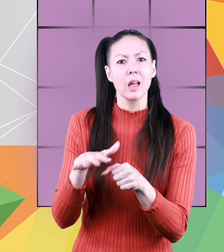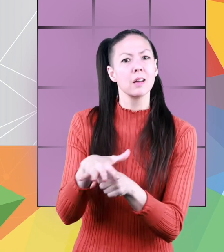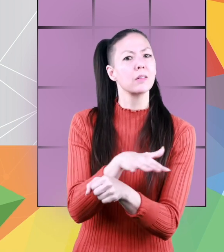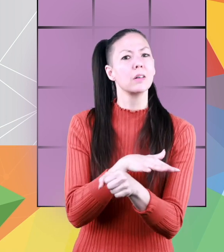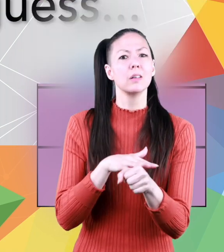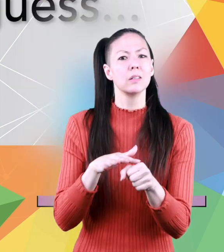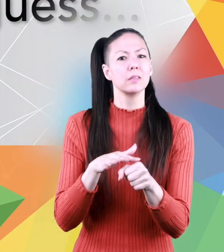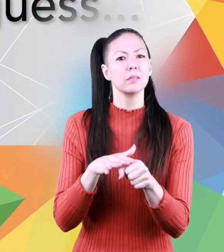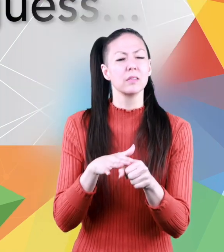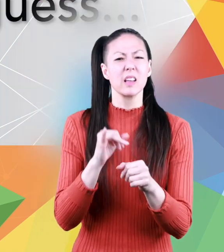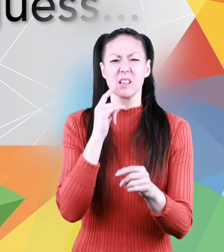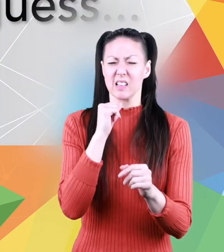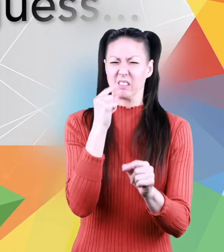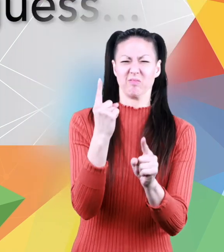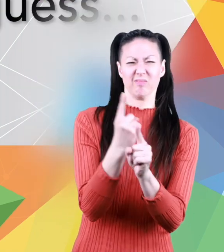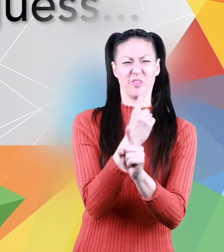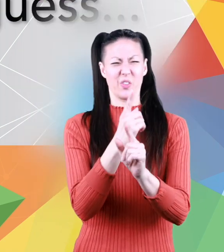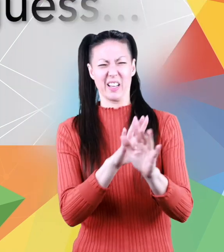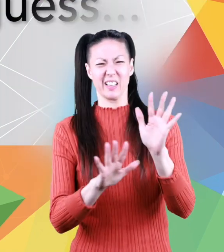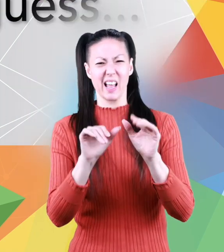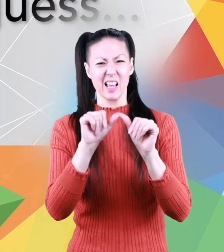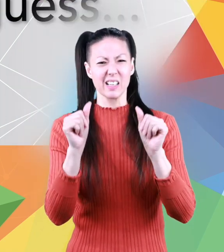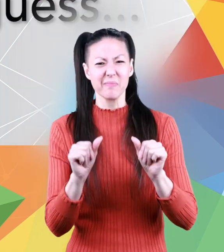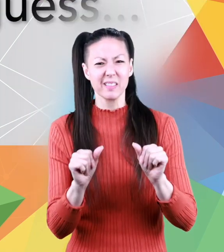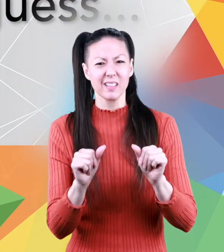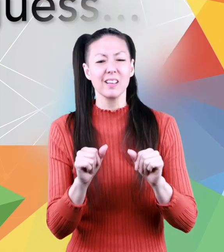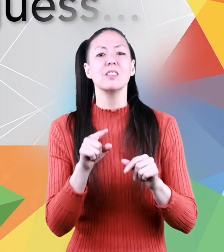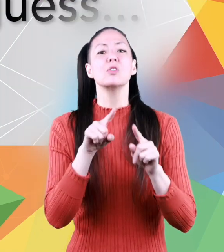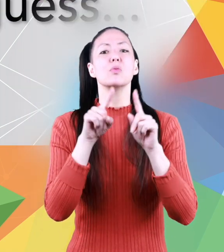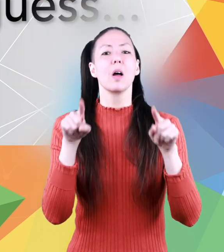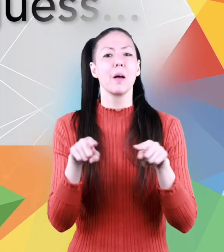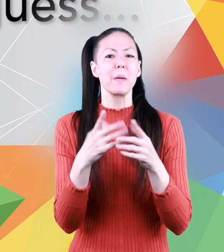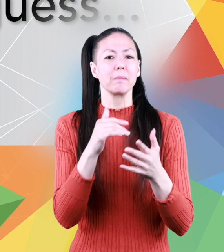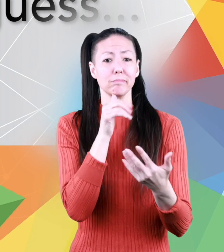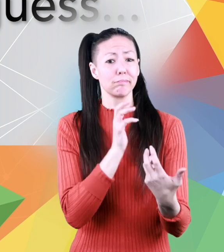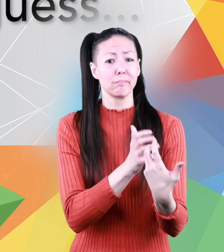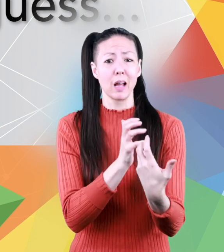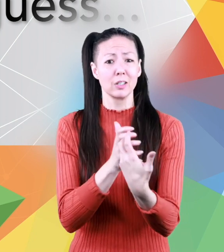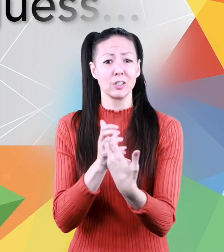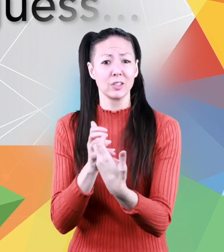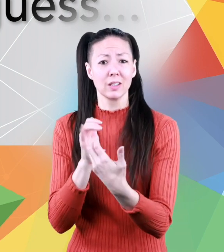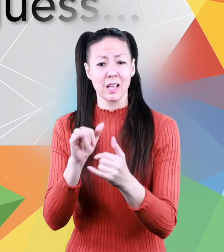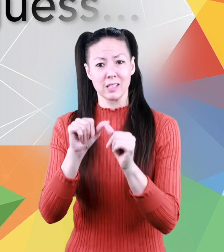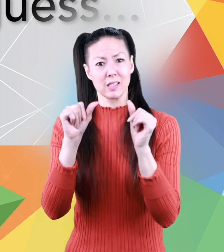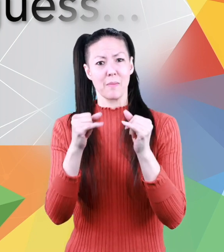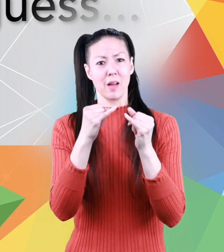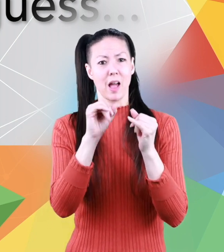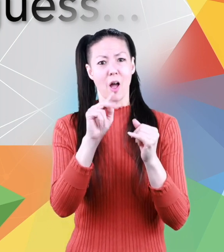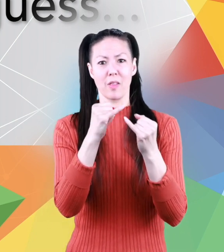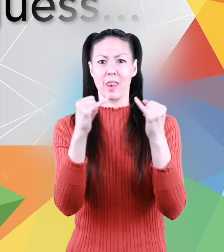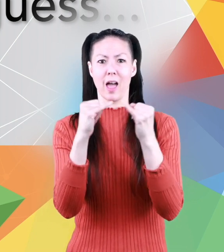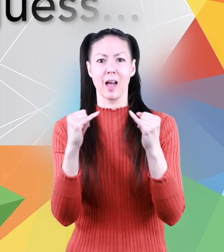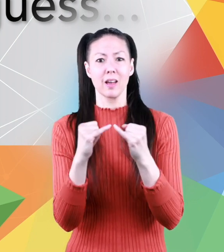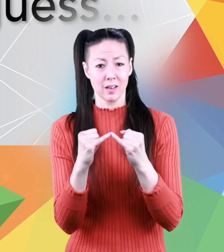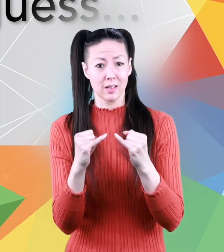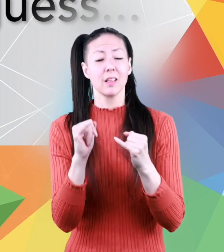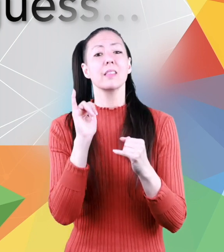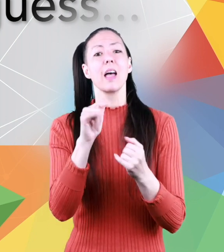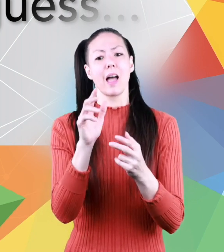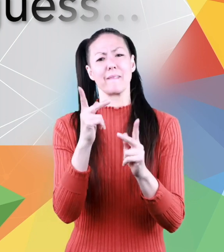for irregular shapes squares may not match the shape outline exactly you can still use squares to calculate the